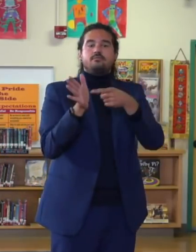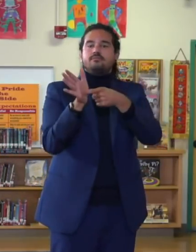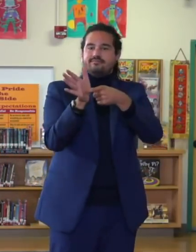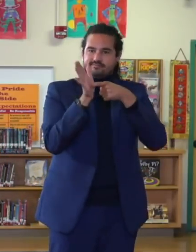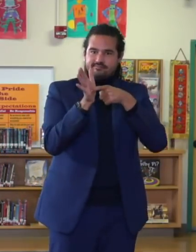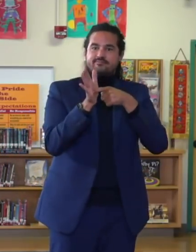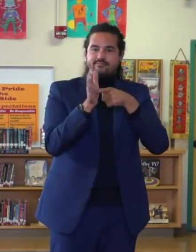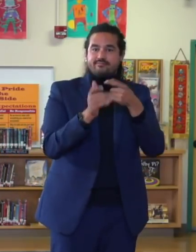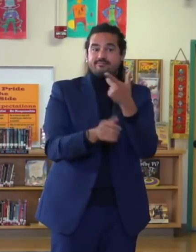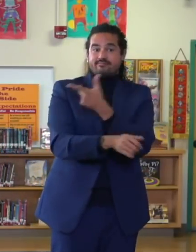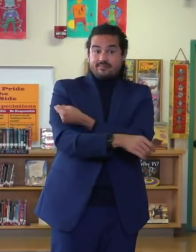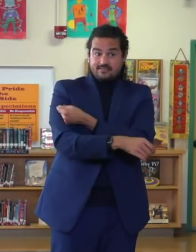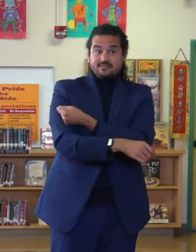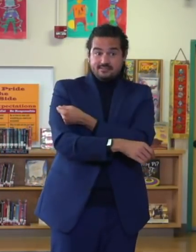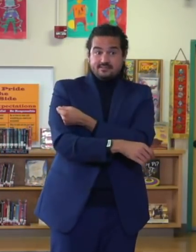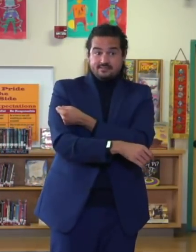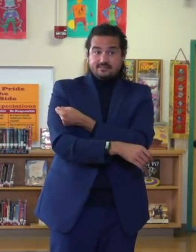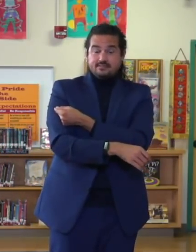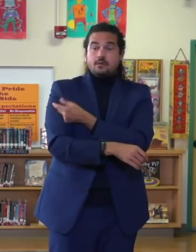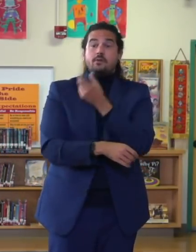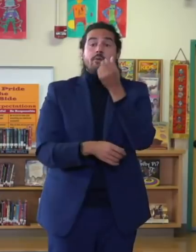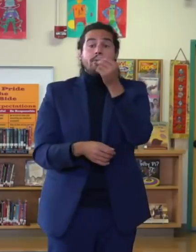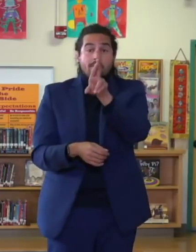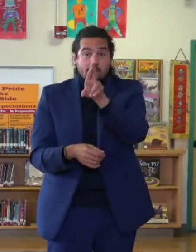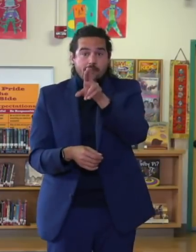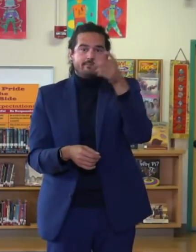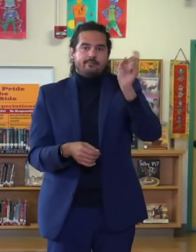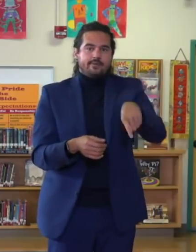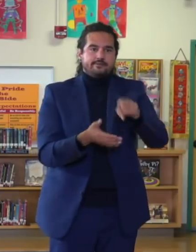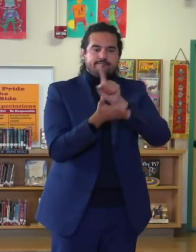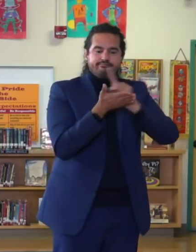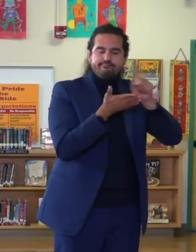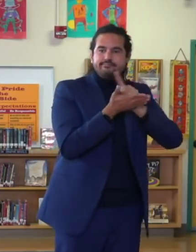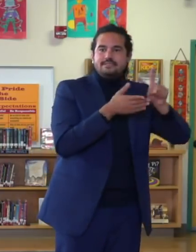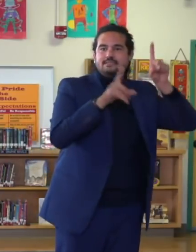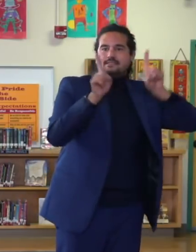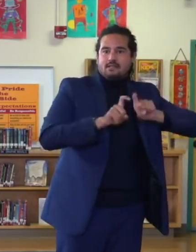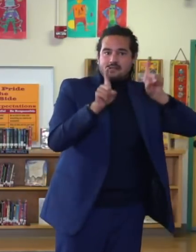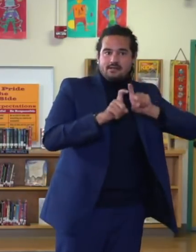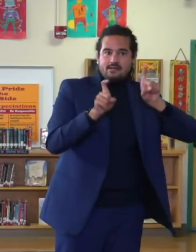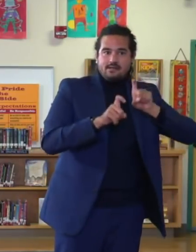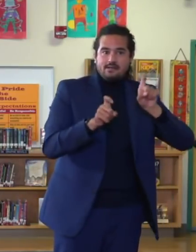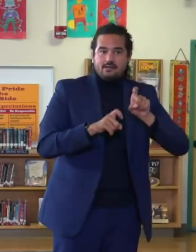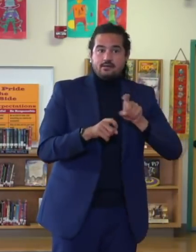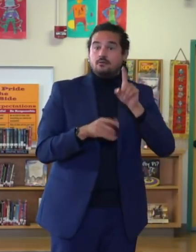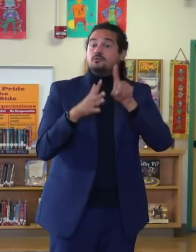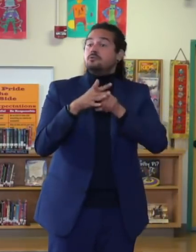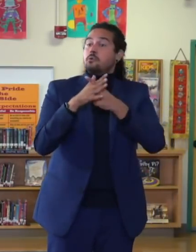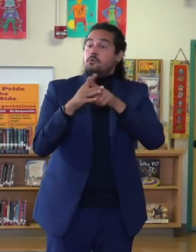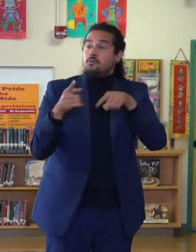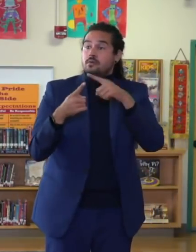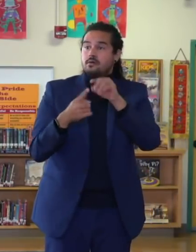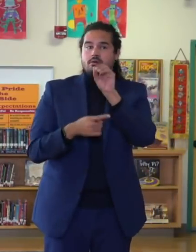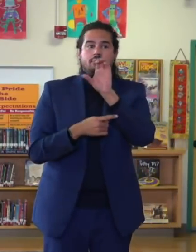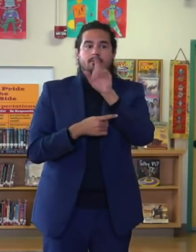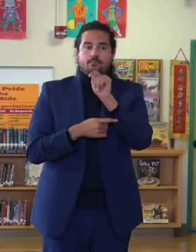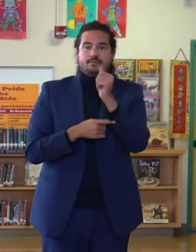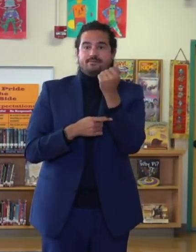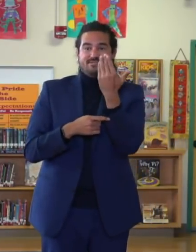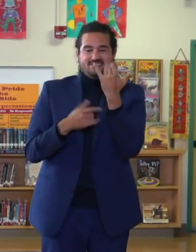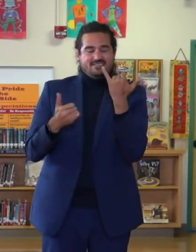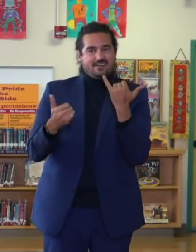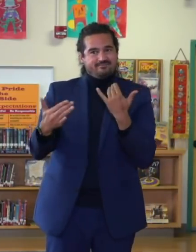and or getting consistently tested. So we're building on that, we're leaning forward, we're anticipating